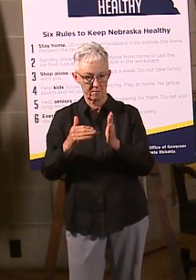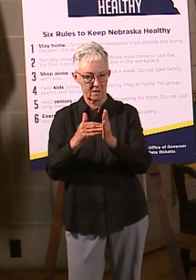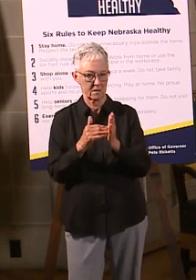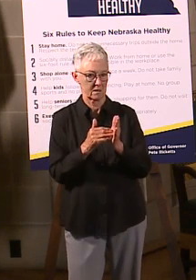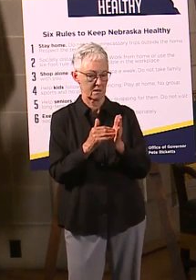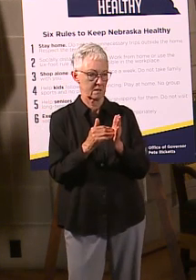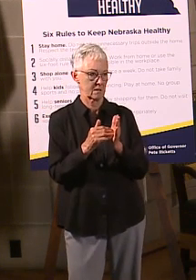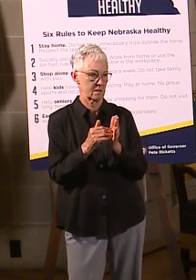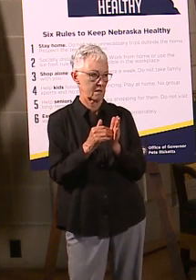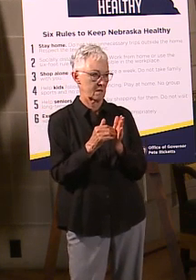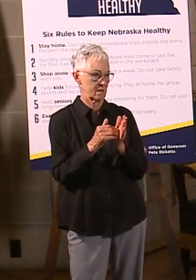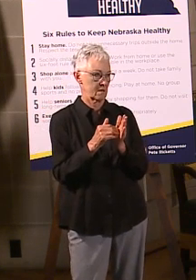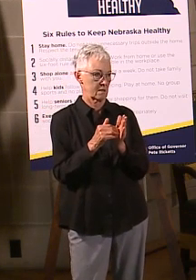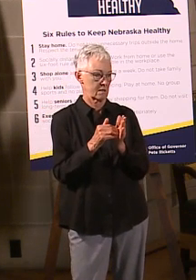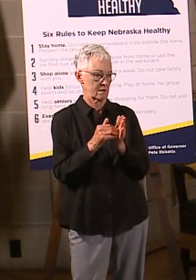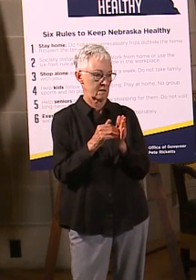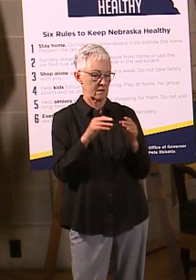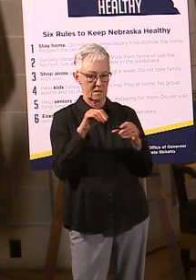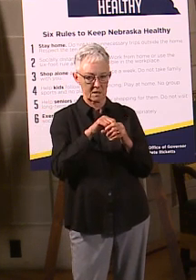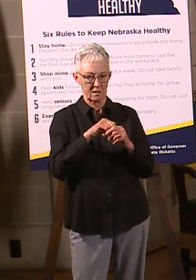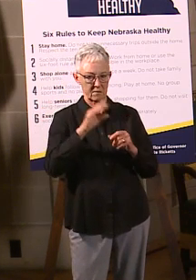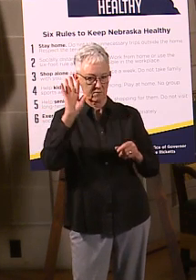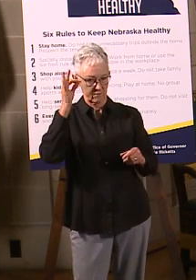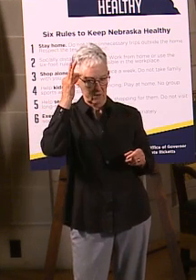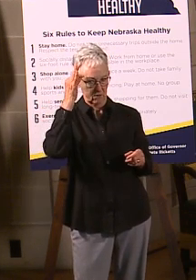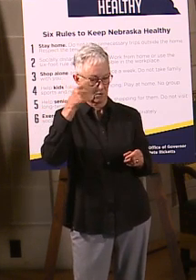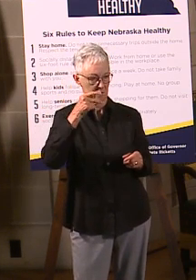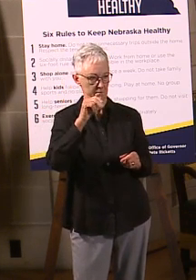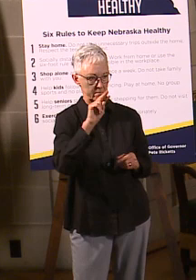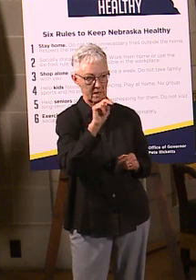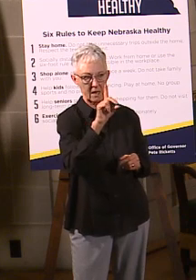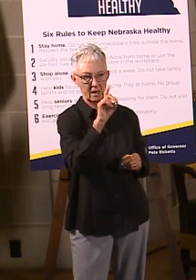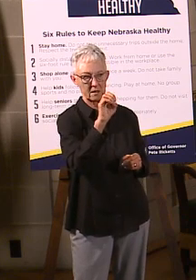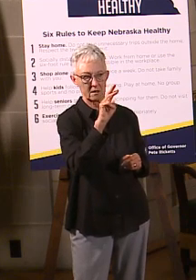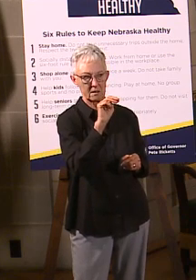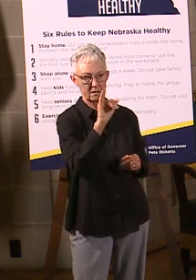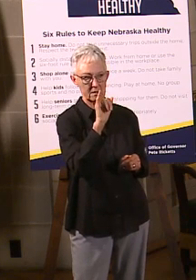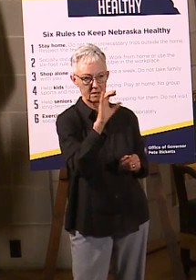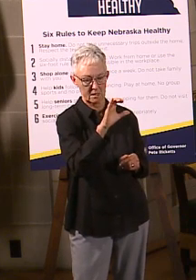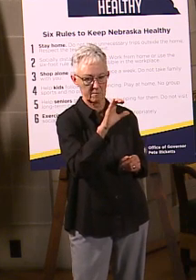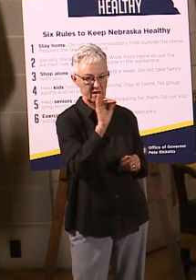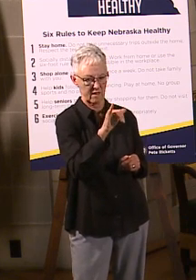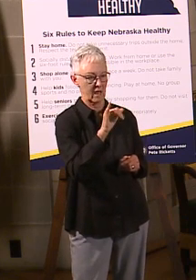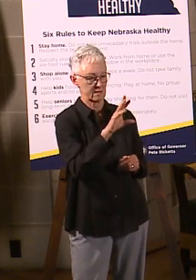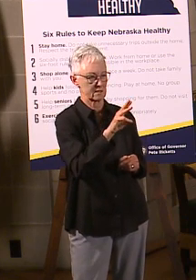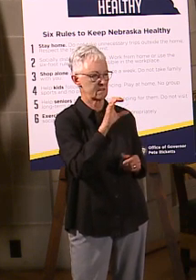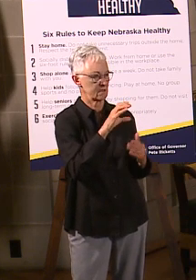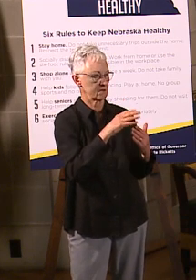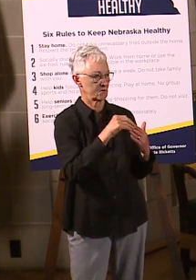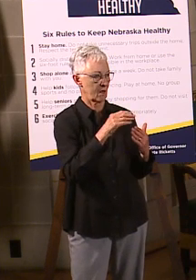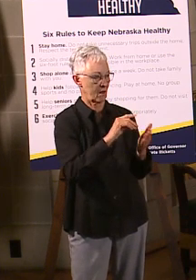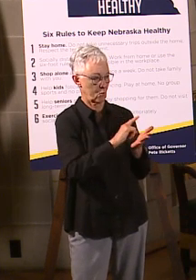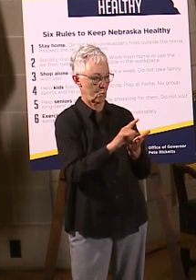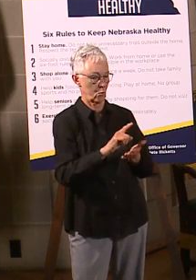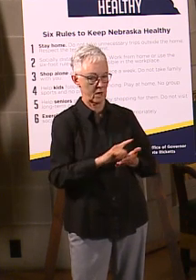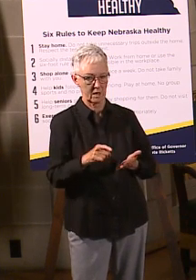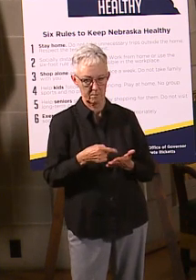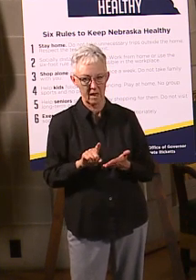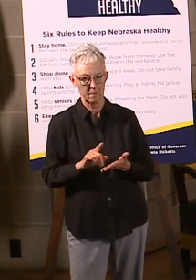federal pandemic unemployment compensation FPUC, the $600 a week payment. So,